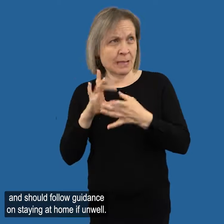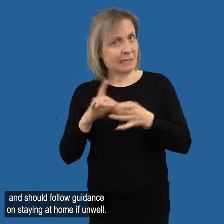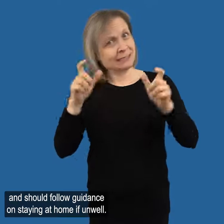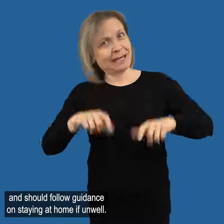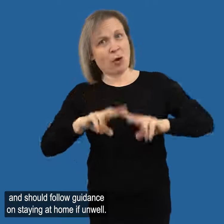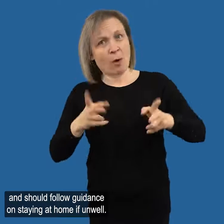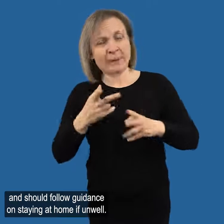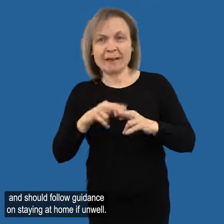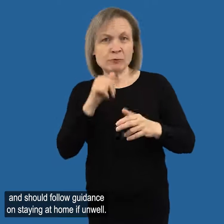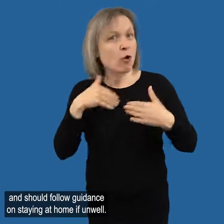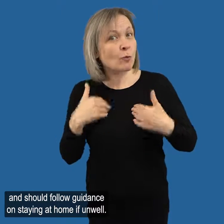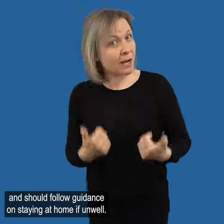unwell.